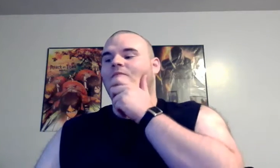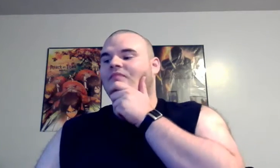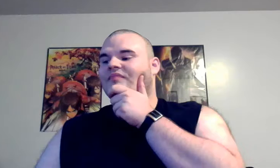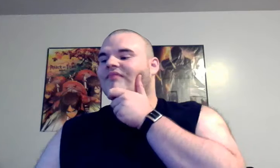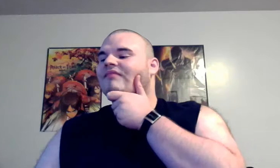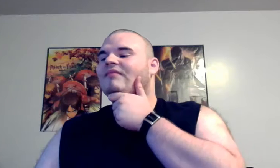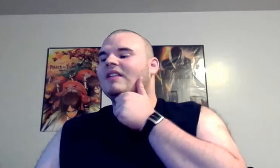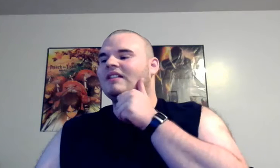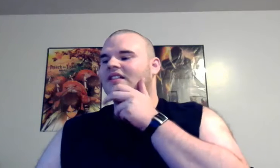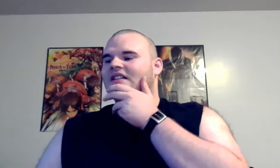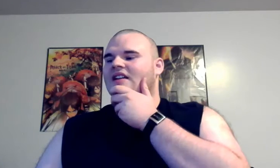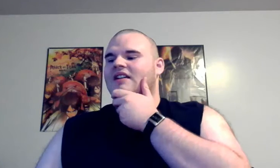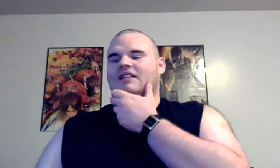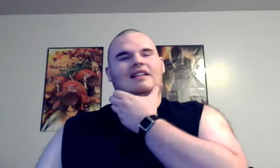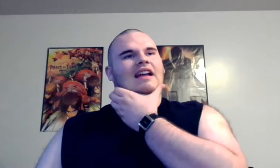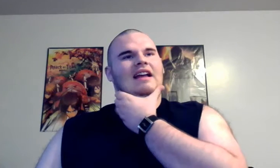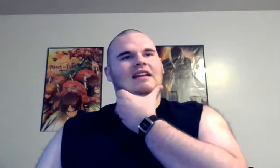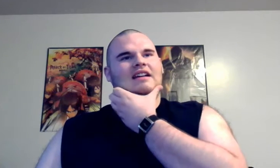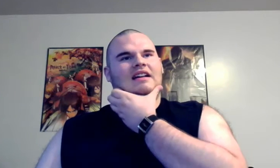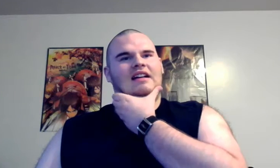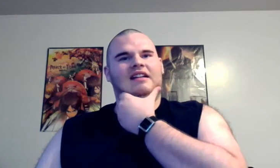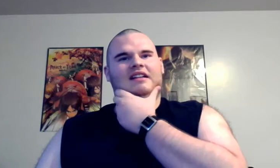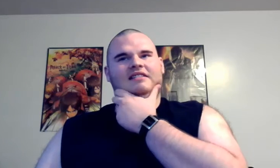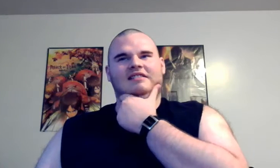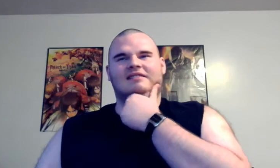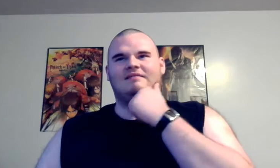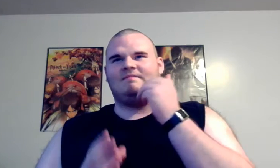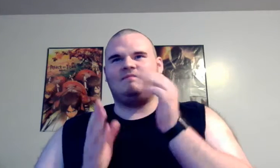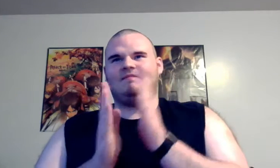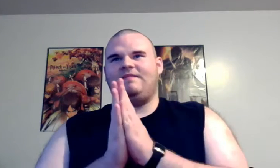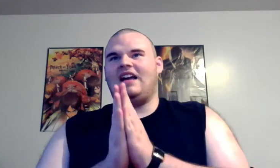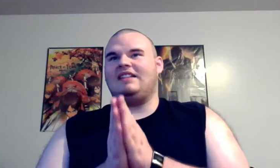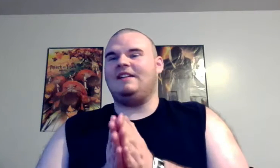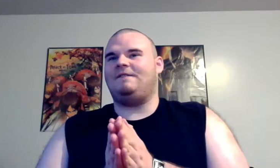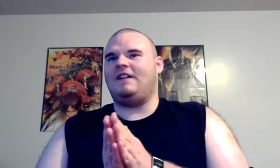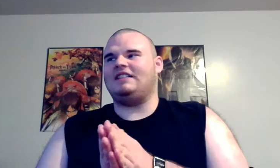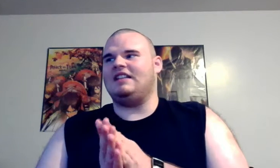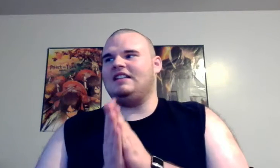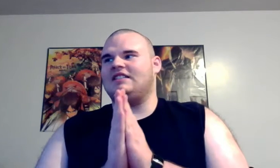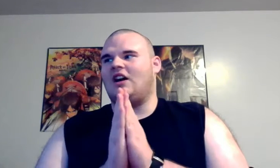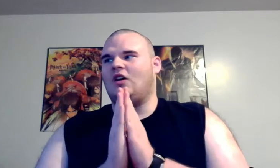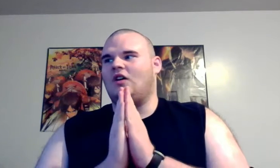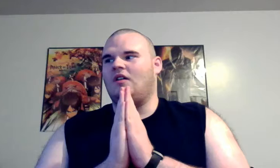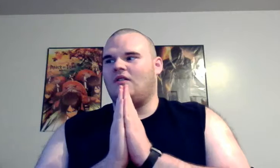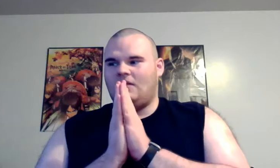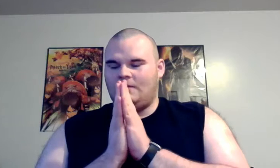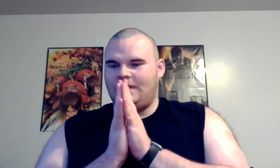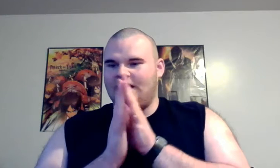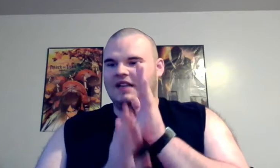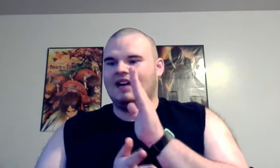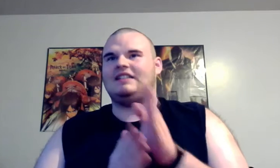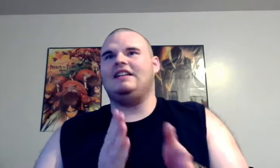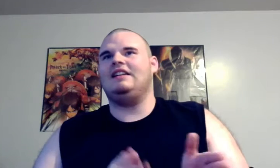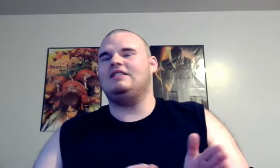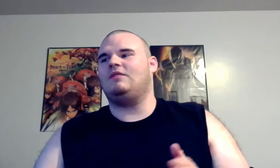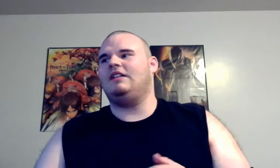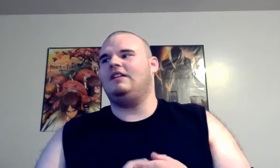it yeah the effects in this are the acting is really good